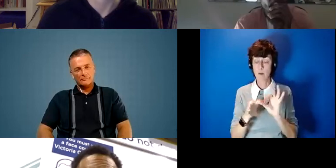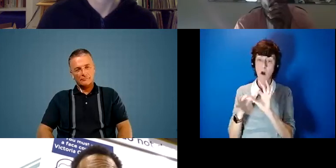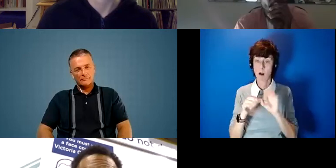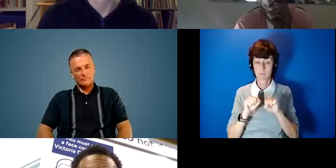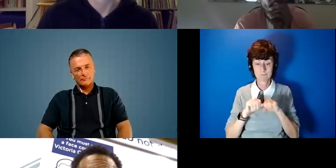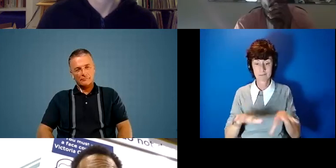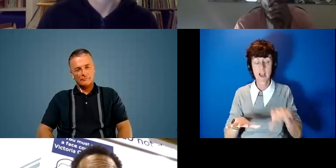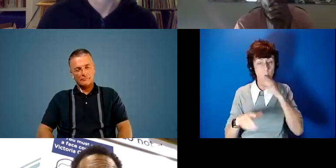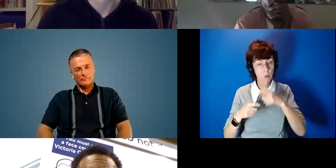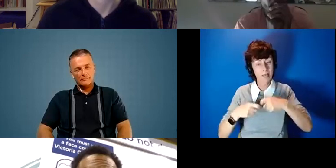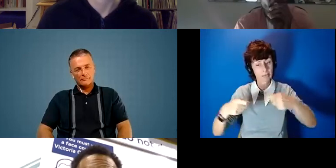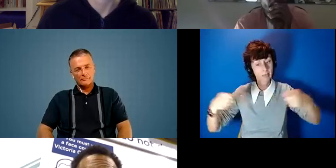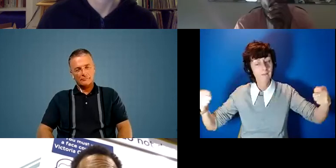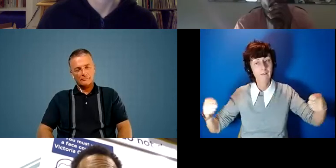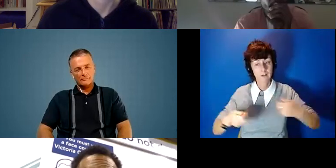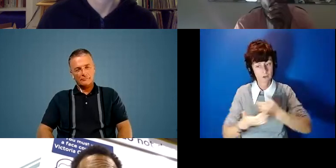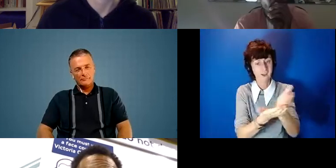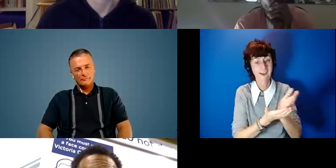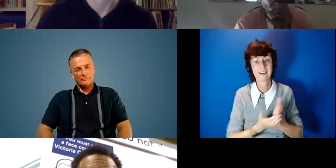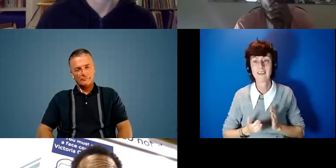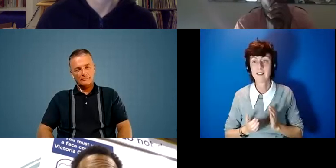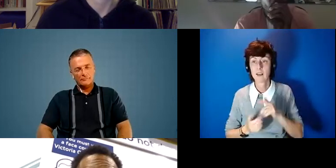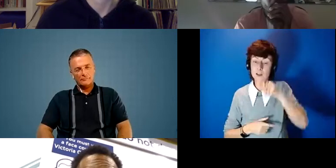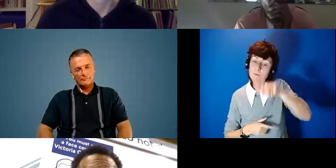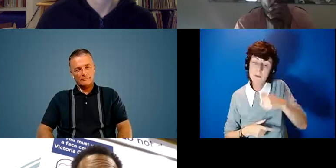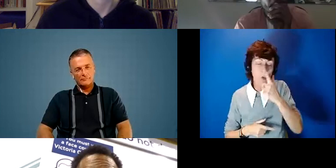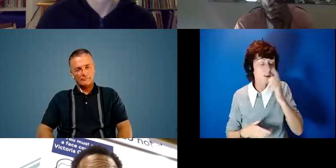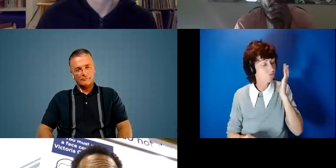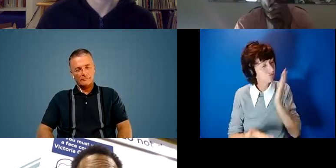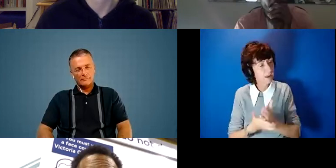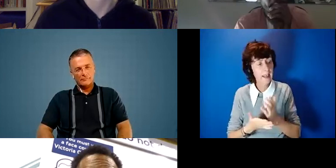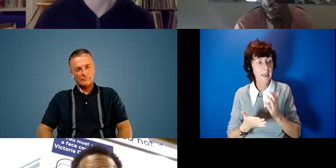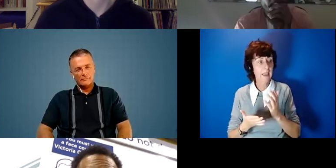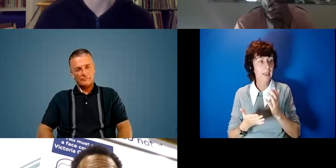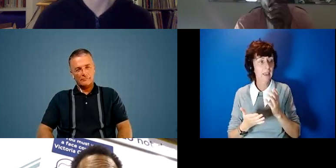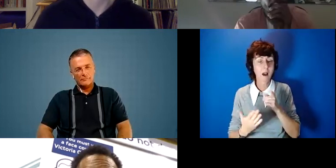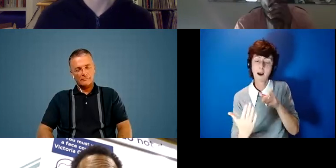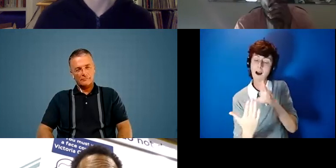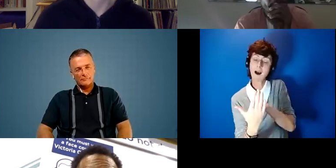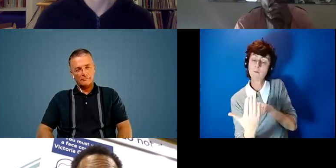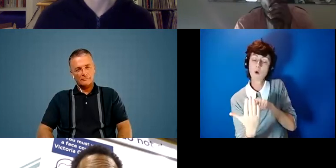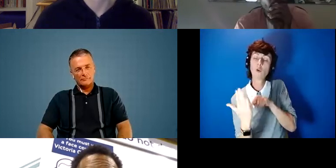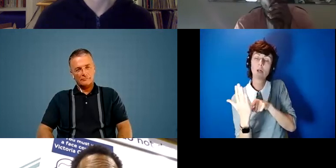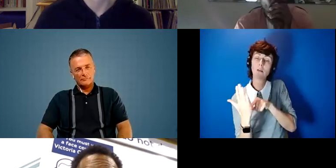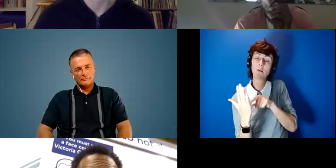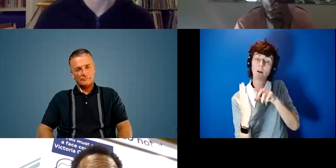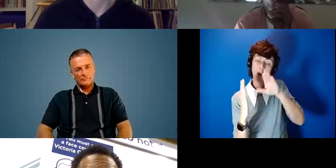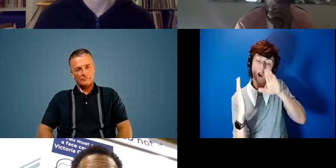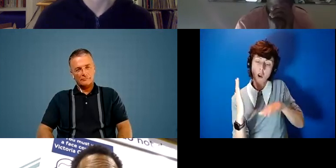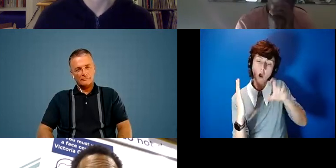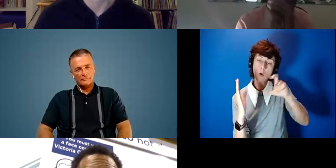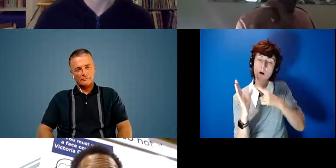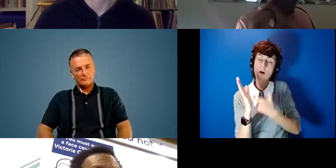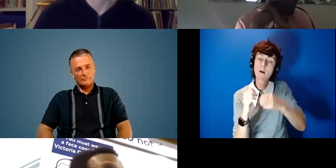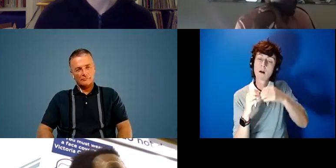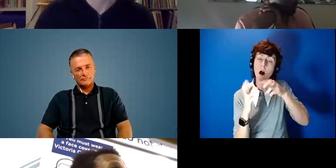expand it out and offer that so people can really embed a model of a lower carbon way of making art